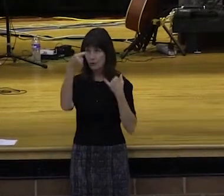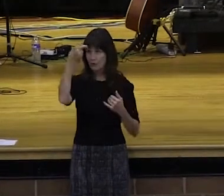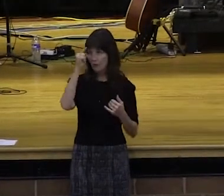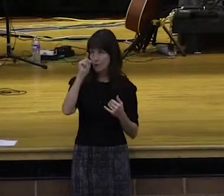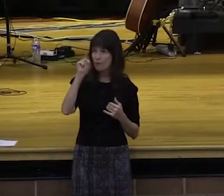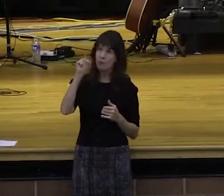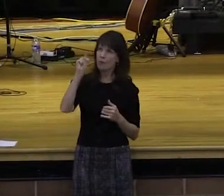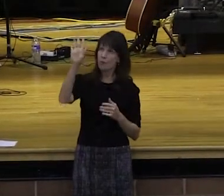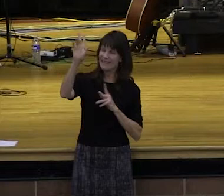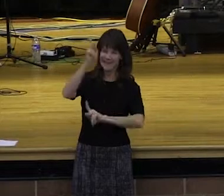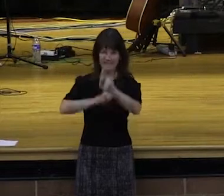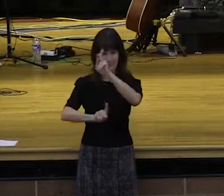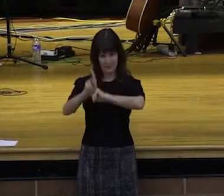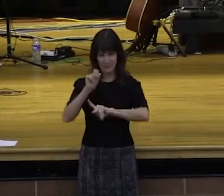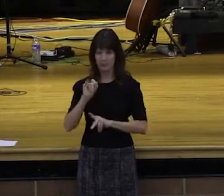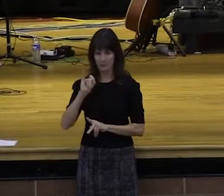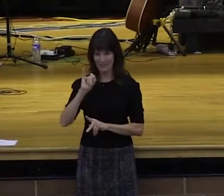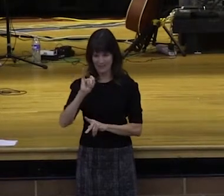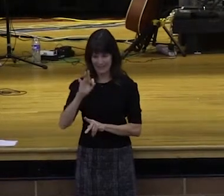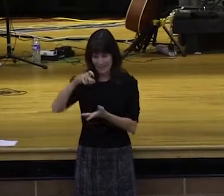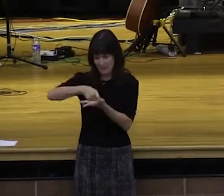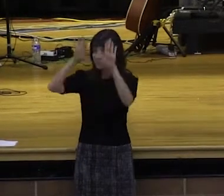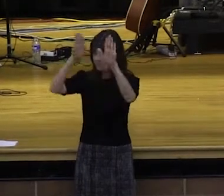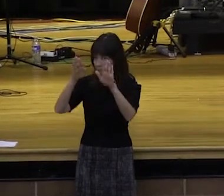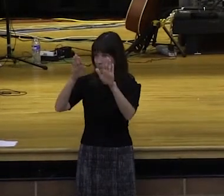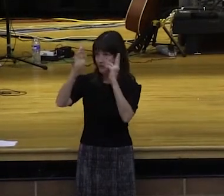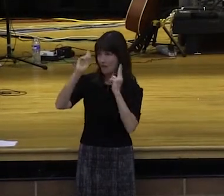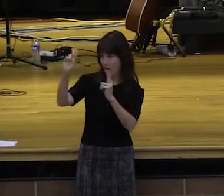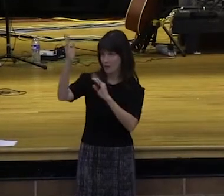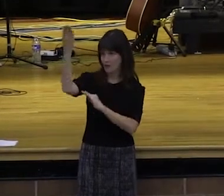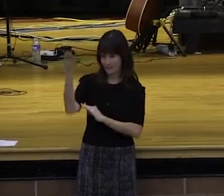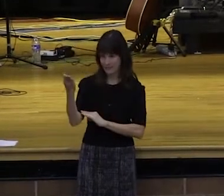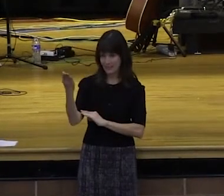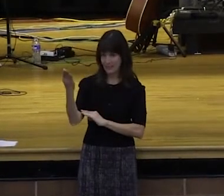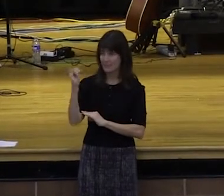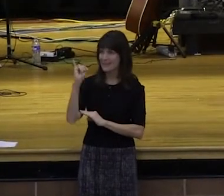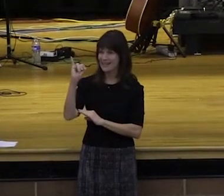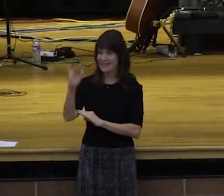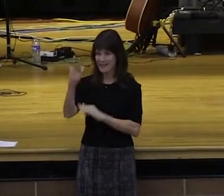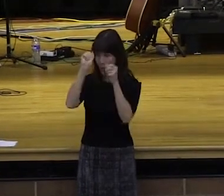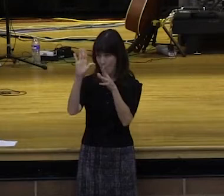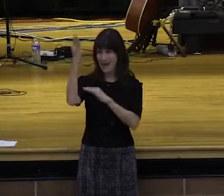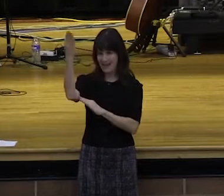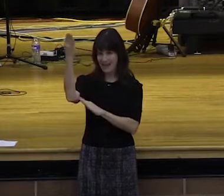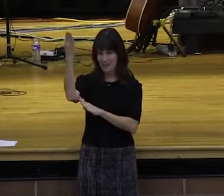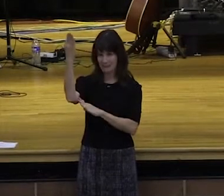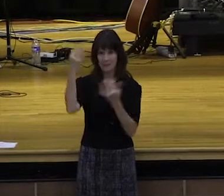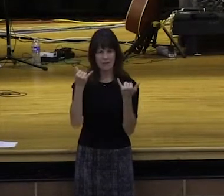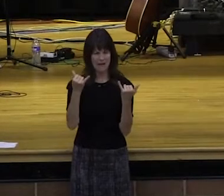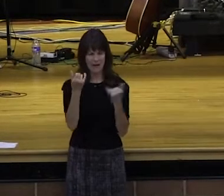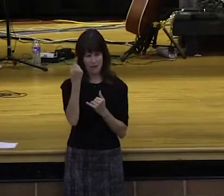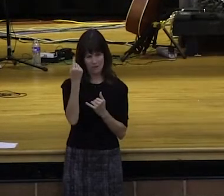remember His precepts to do them. You want to know what God's DNA is? You want to know what His character? Listen to these